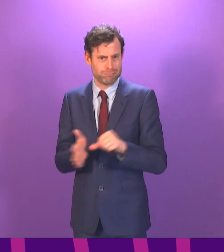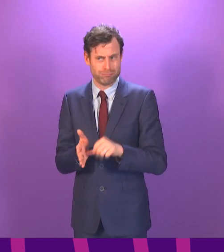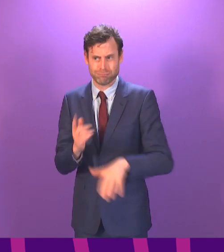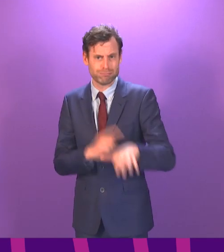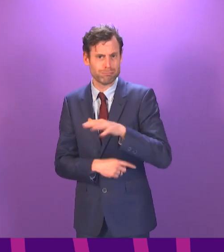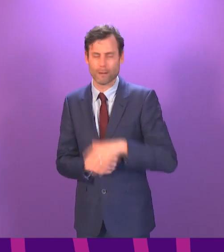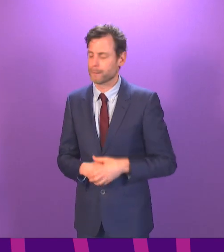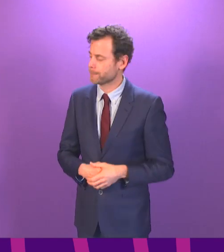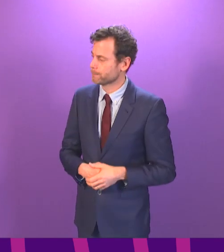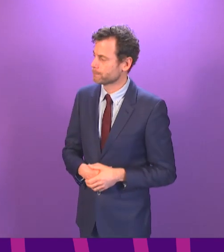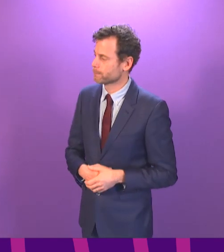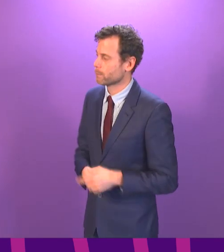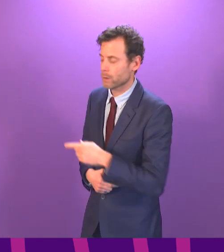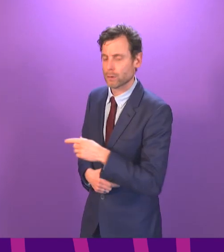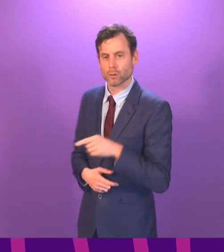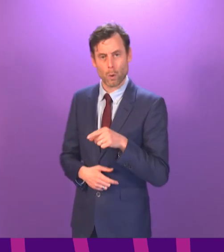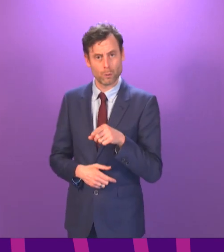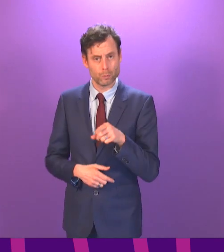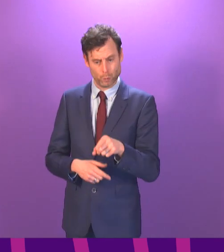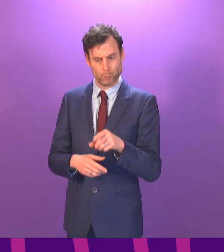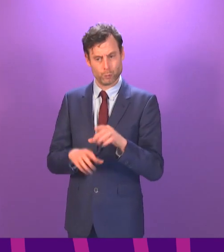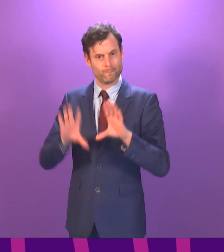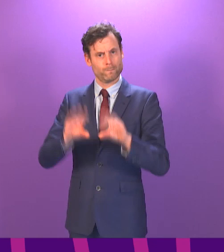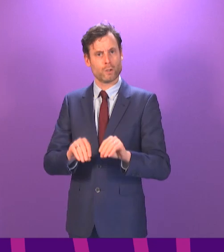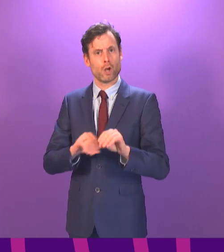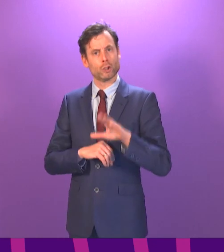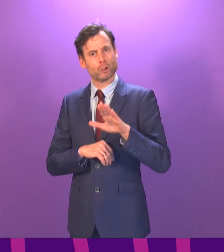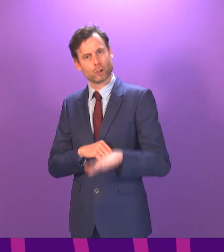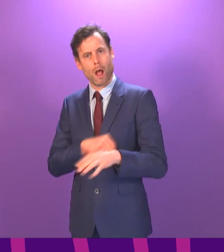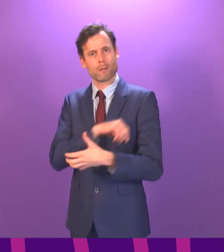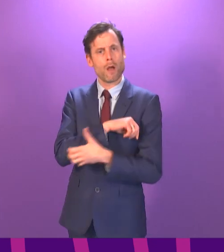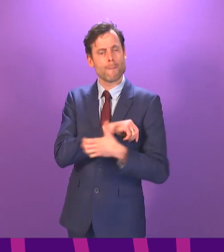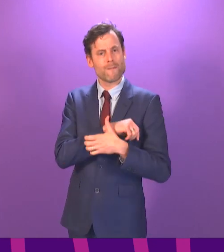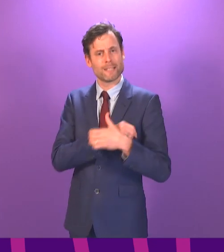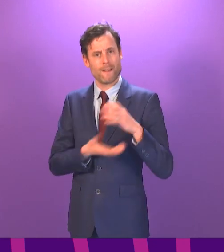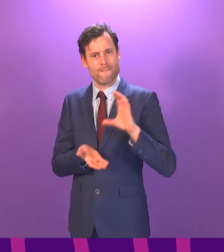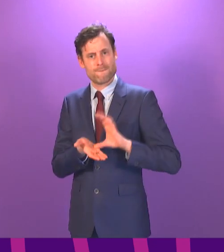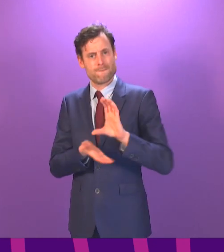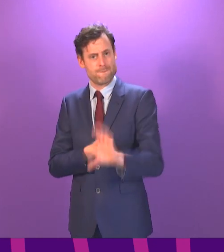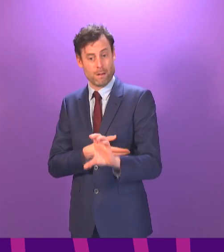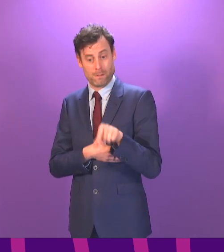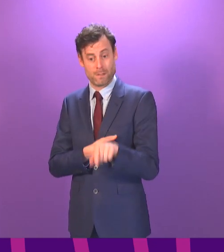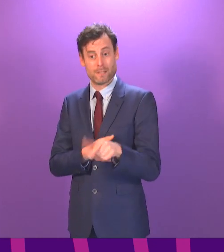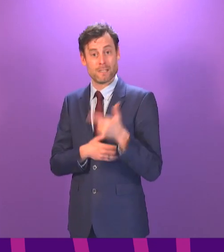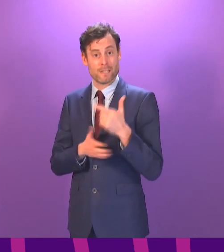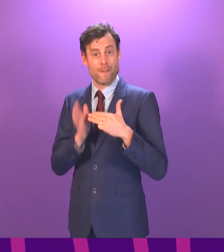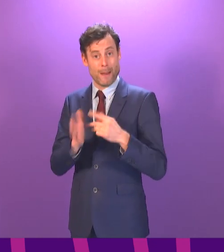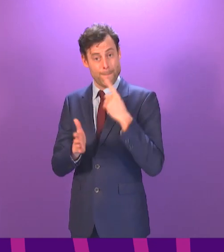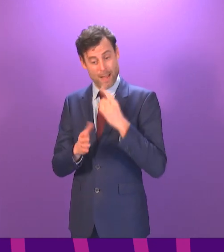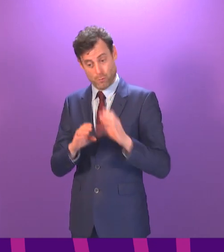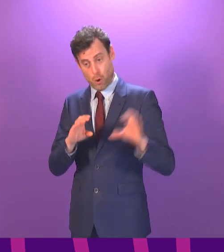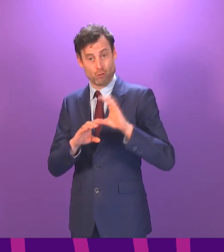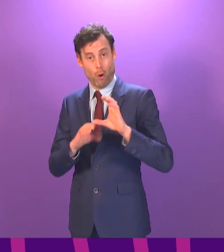The by the Tackling Child Poverty Fund, have invested more than £7 million in this year in the new Parental